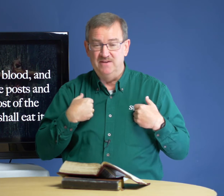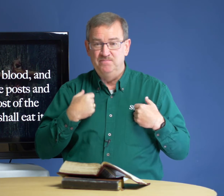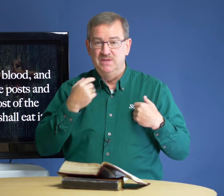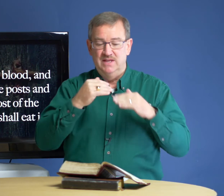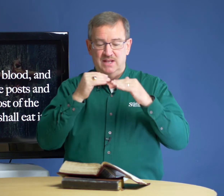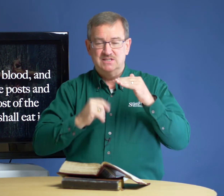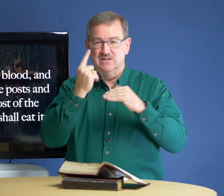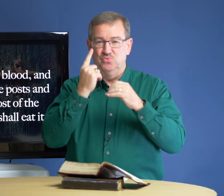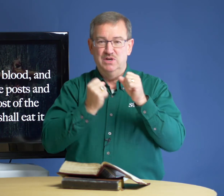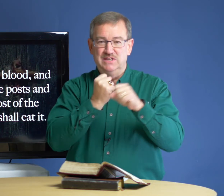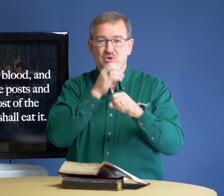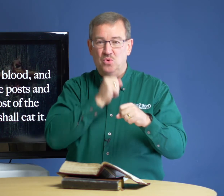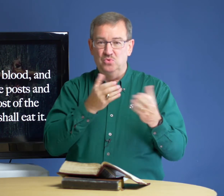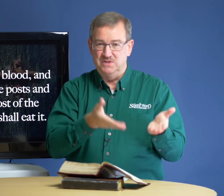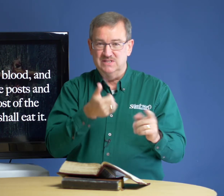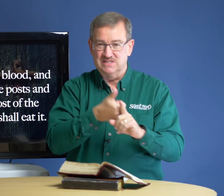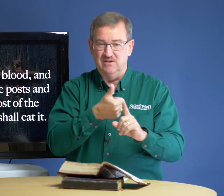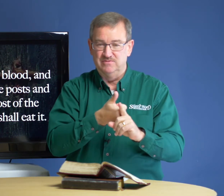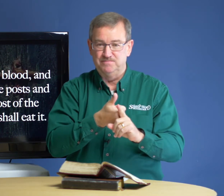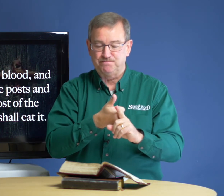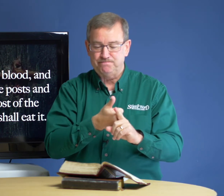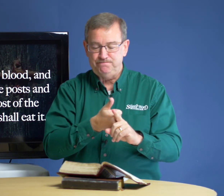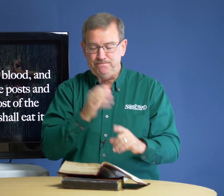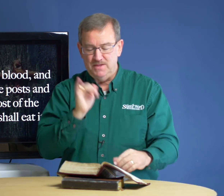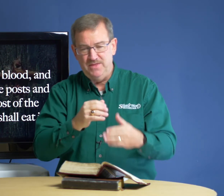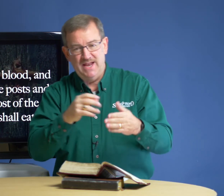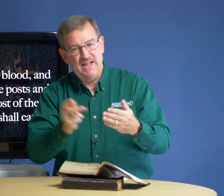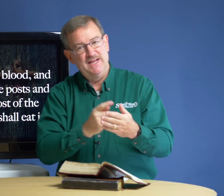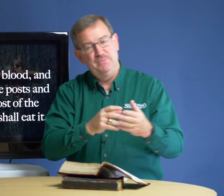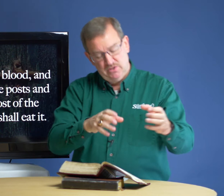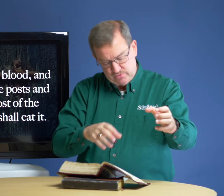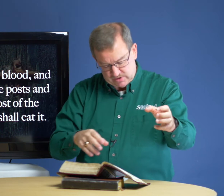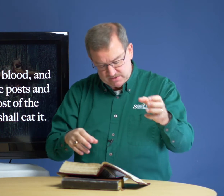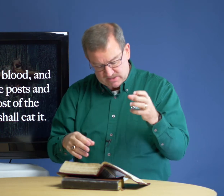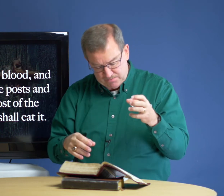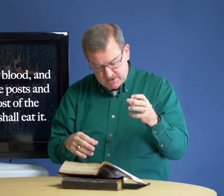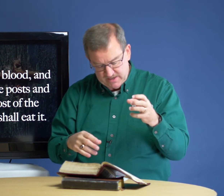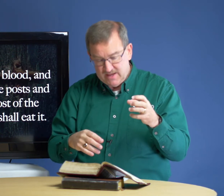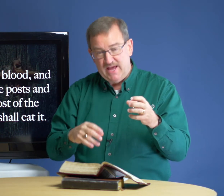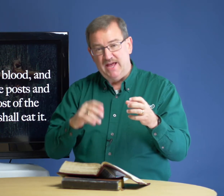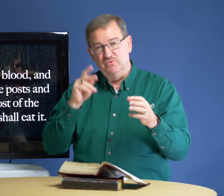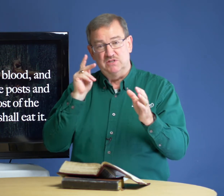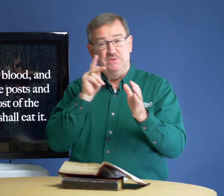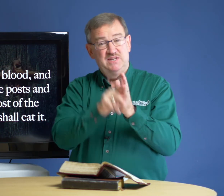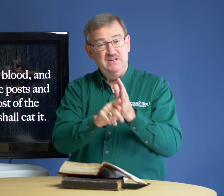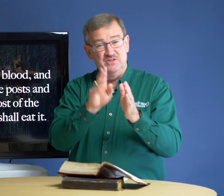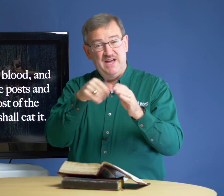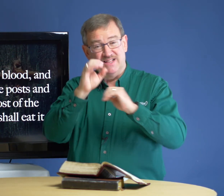less than one year old itself. That lamb was to be separated and it was to be killed at